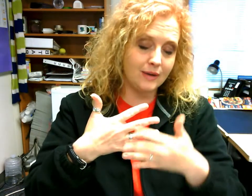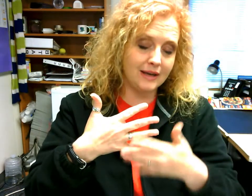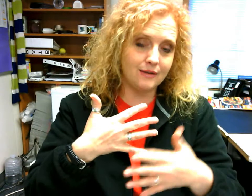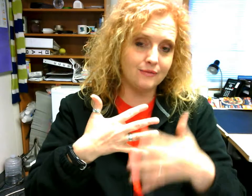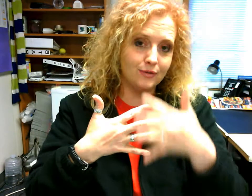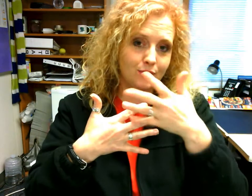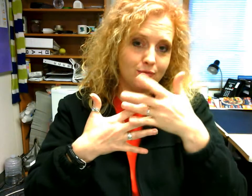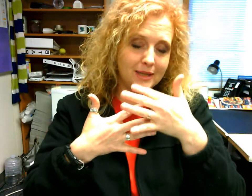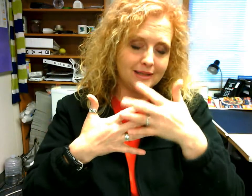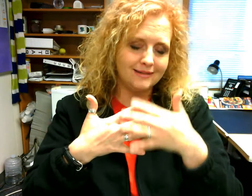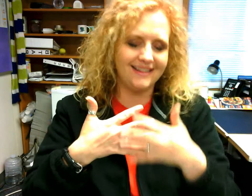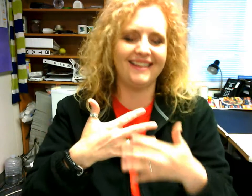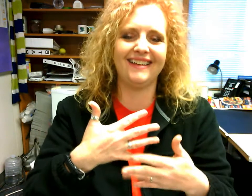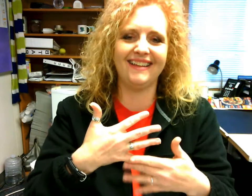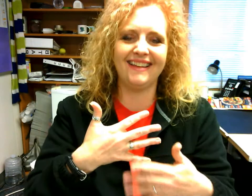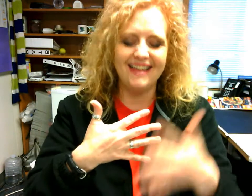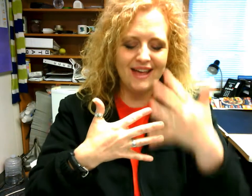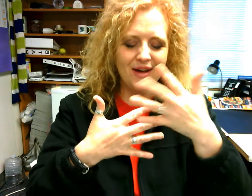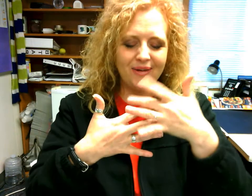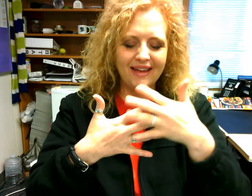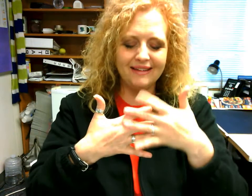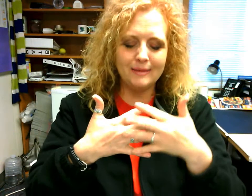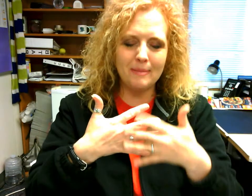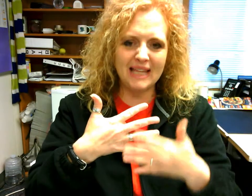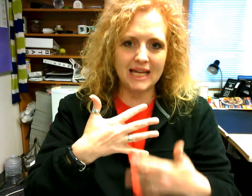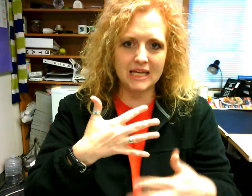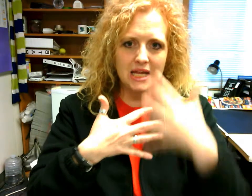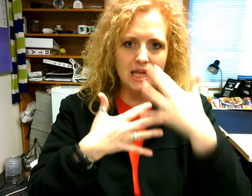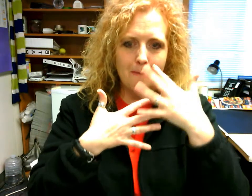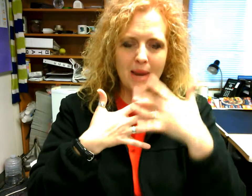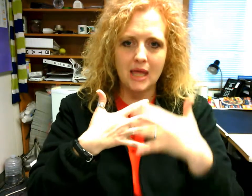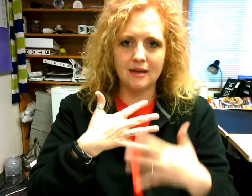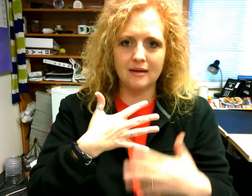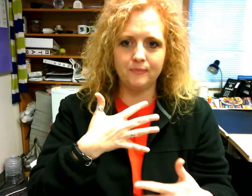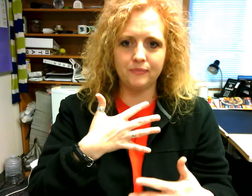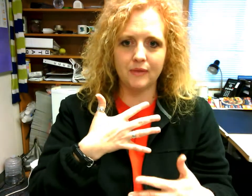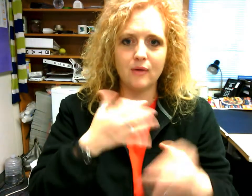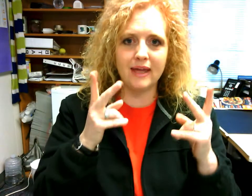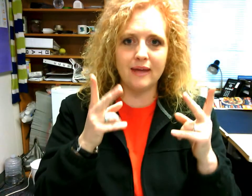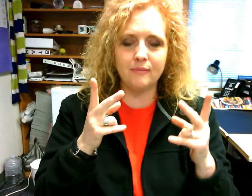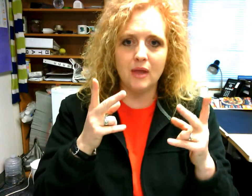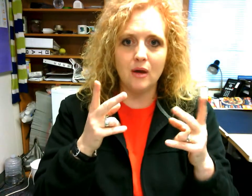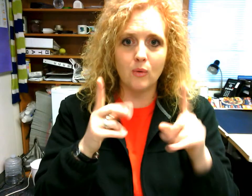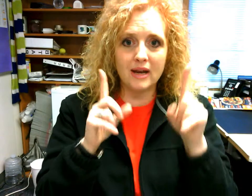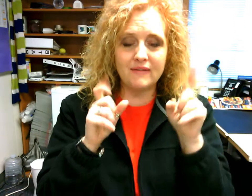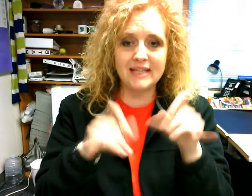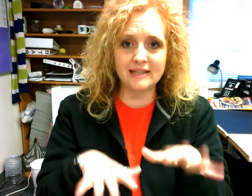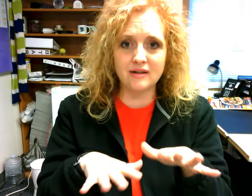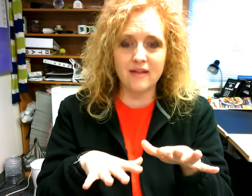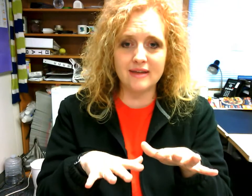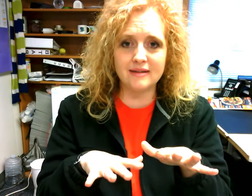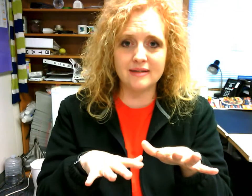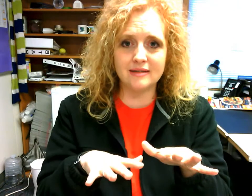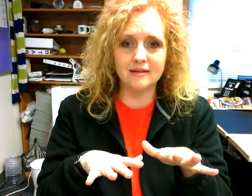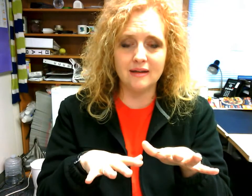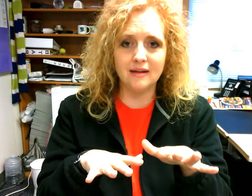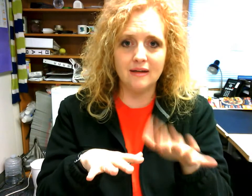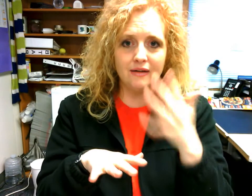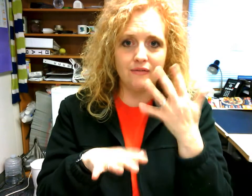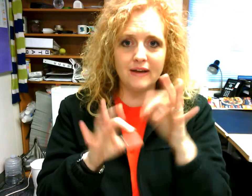write down for movement okay blood blood okay we're gonna have a test on this five